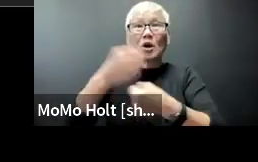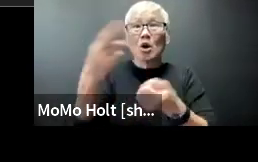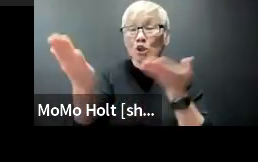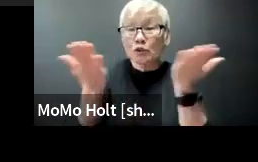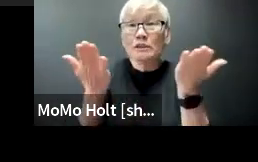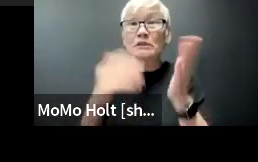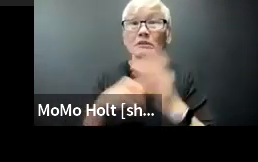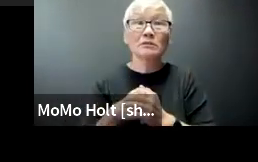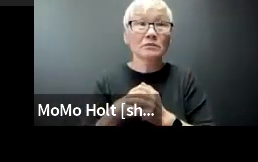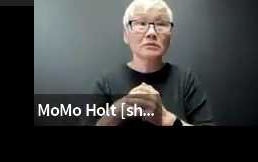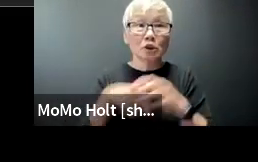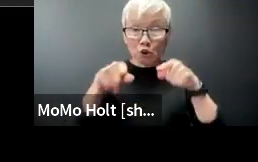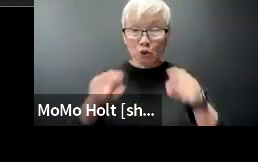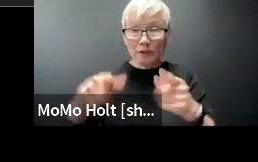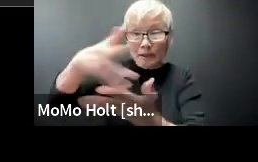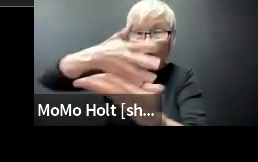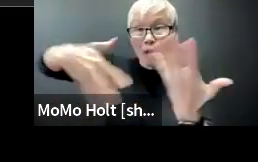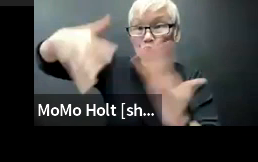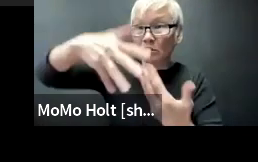looking for?